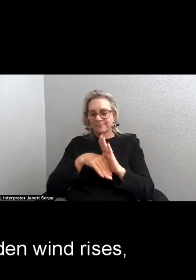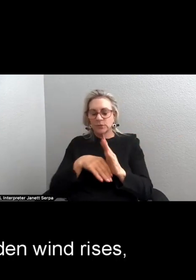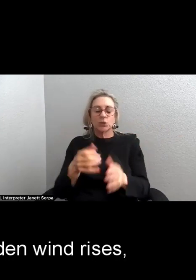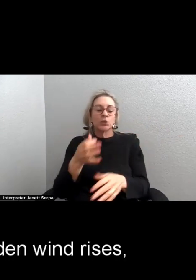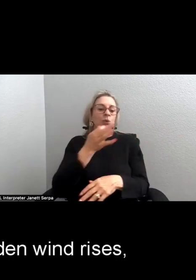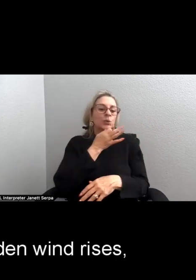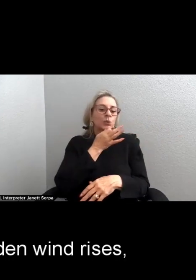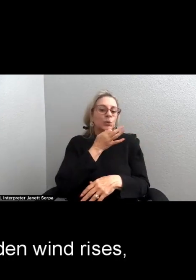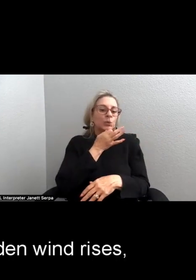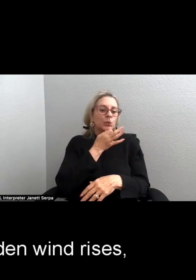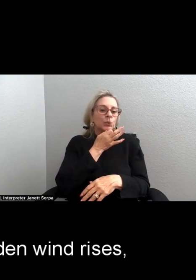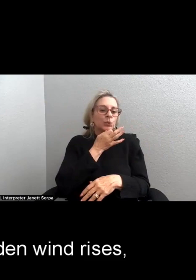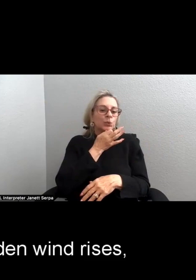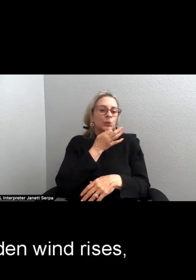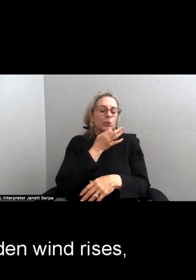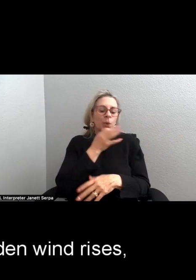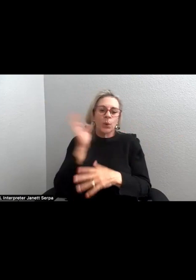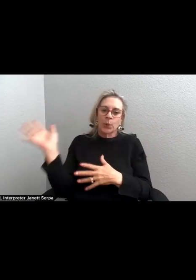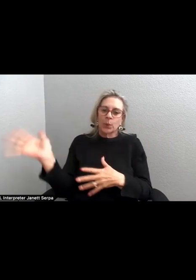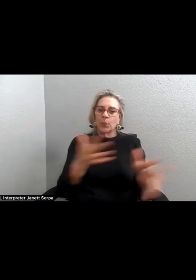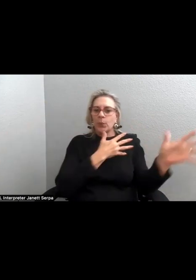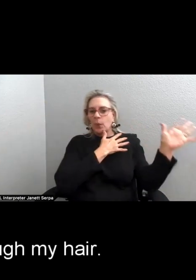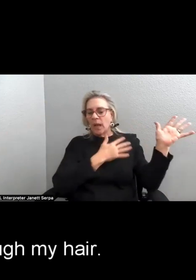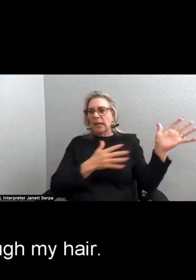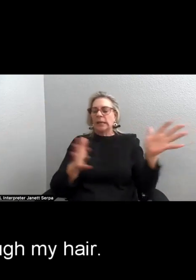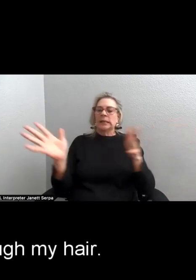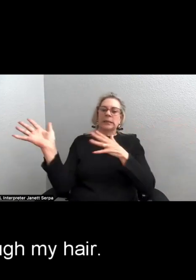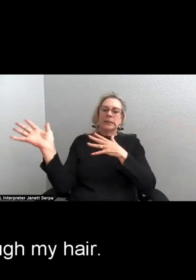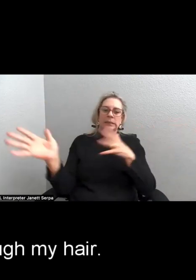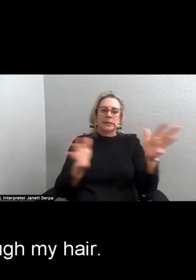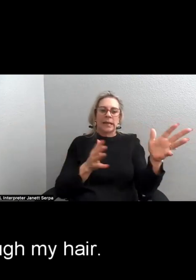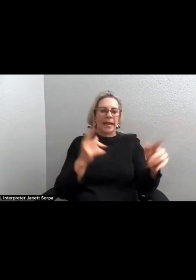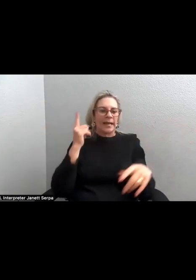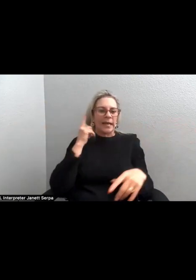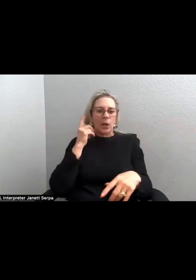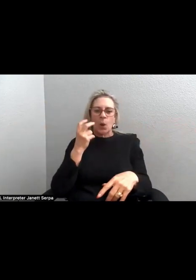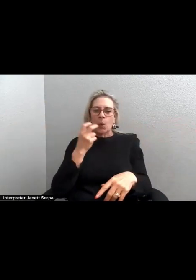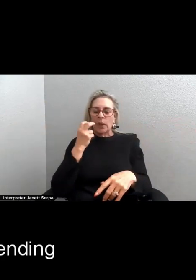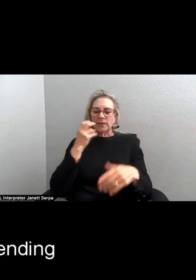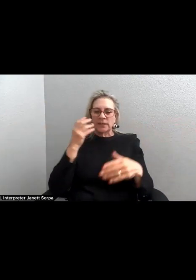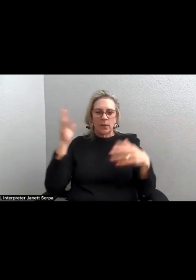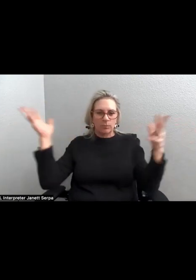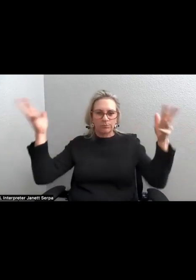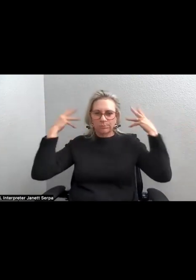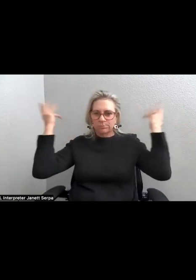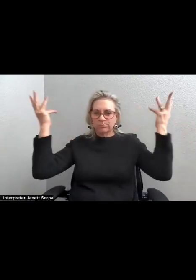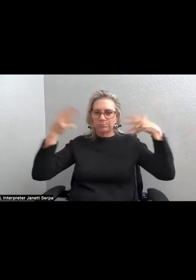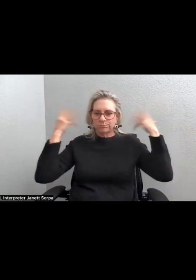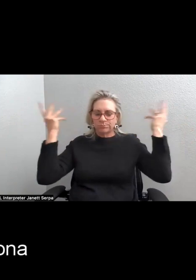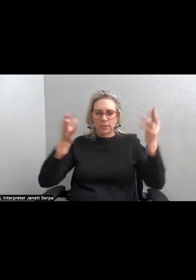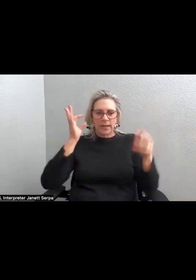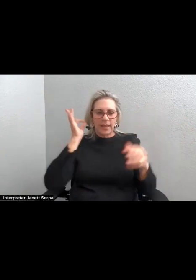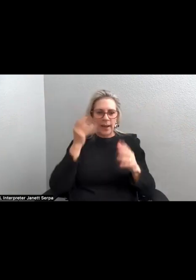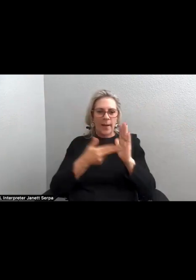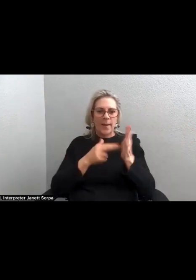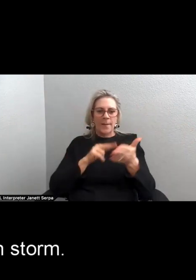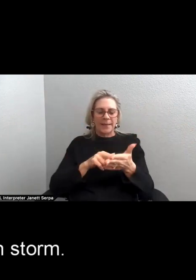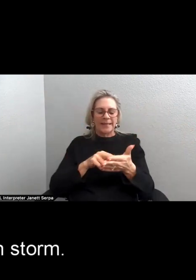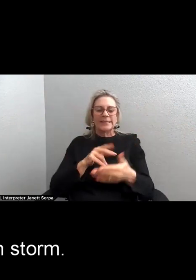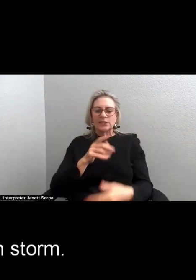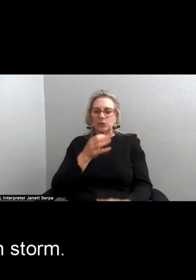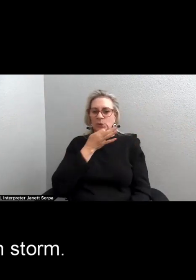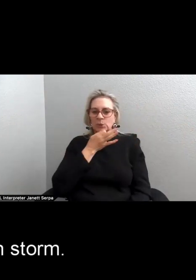a dust-laden wind rises, whistles through my hair, an impending Arizona